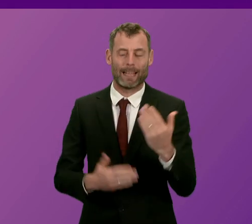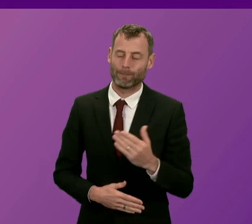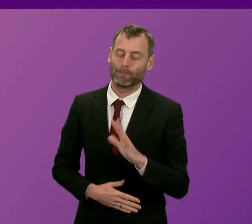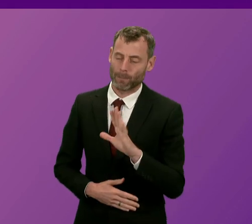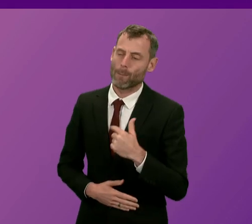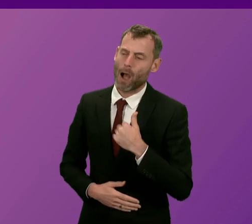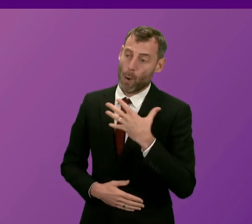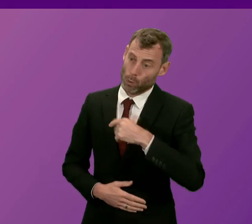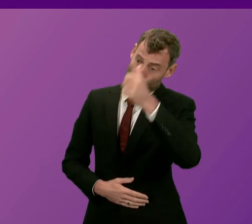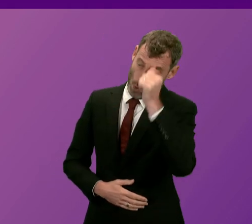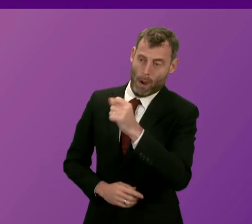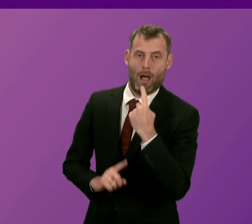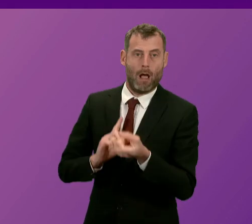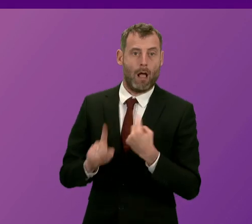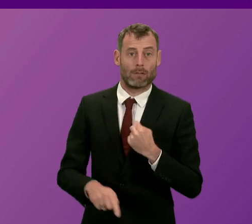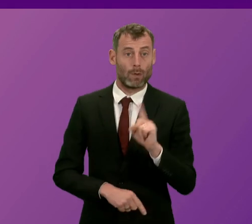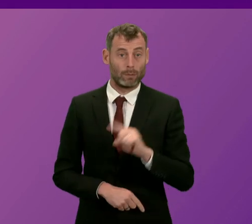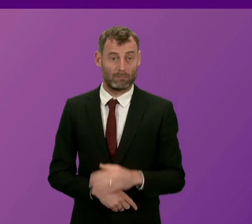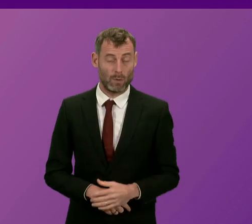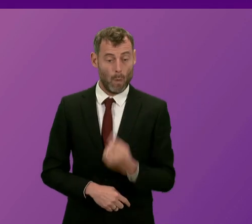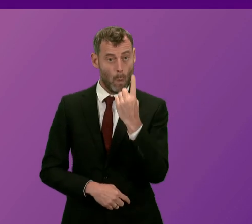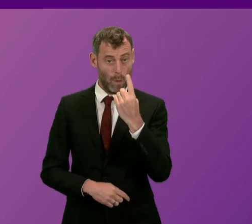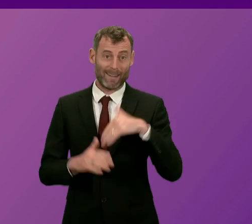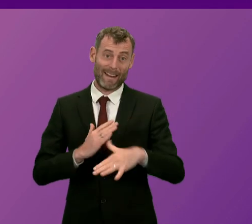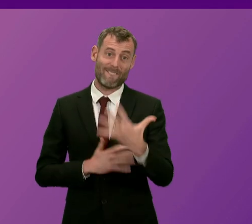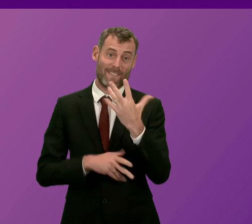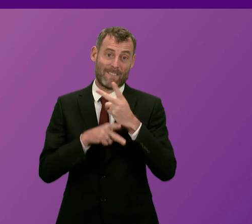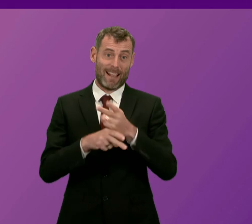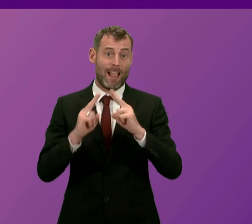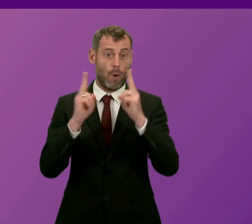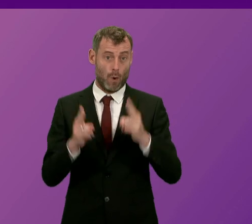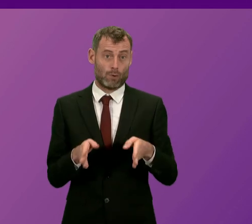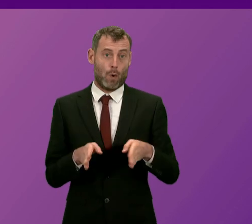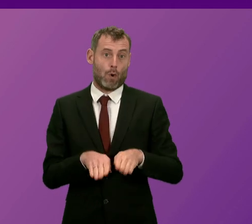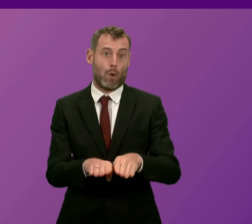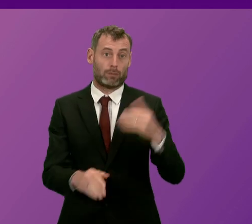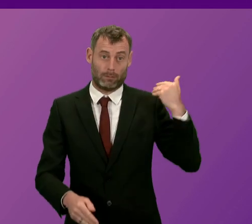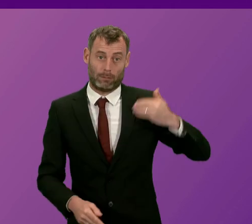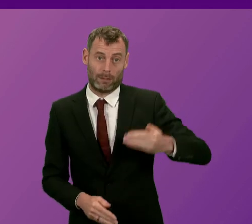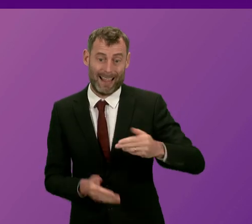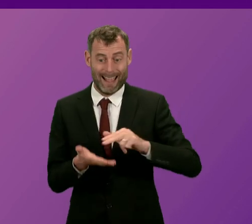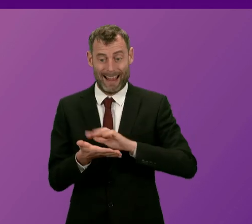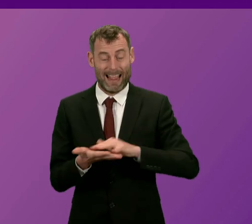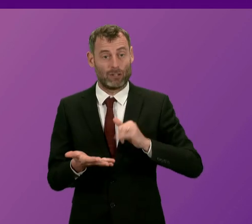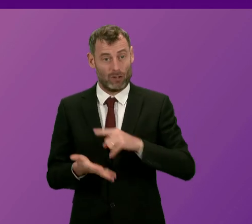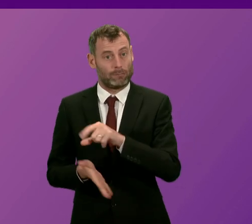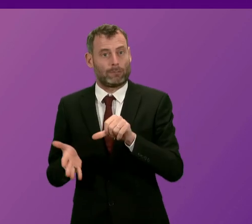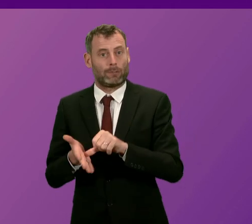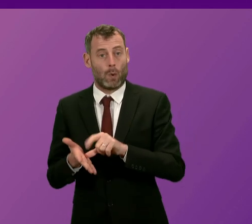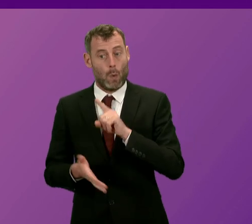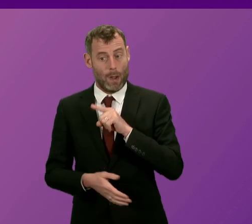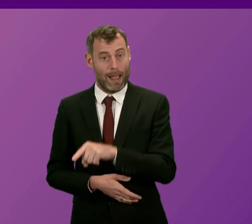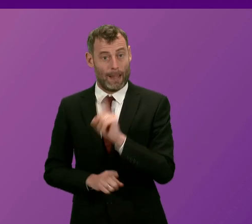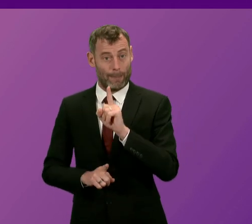five care homes have closed over the past decade and the NHS is paying the price with almost 2,000 people trapped in